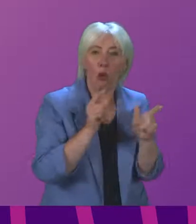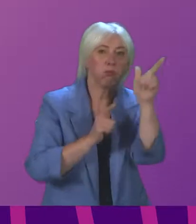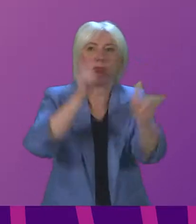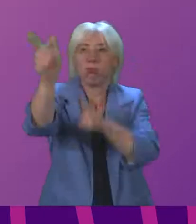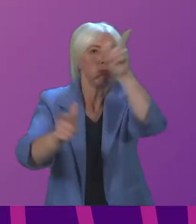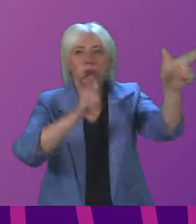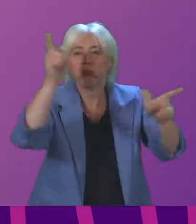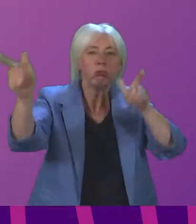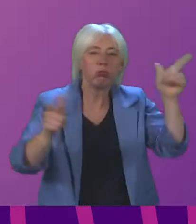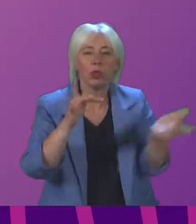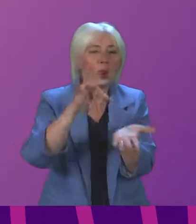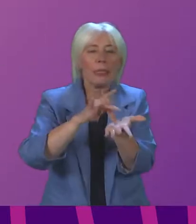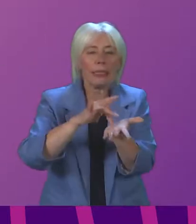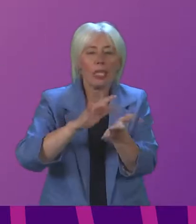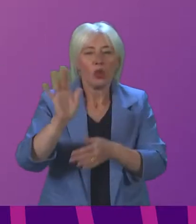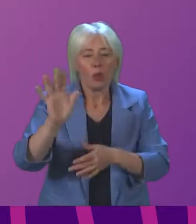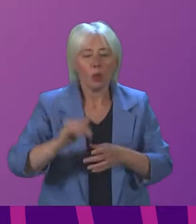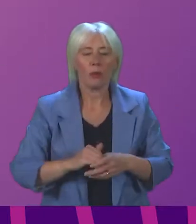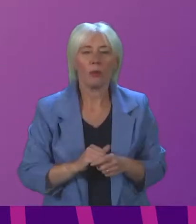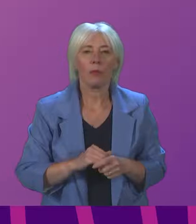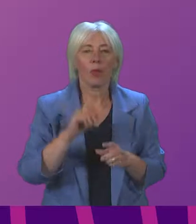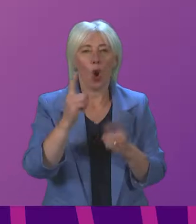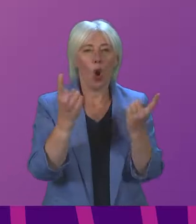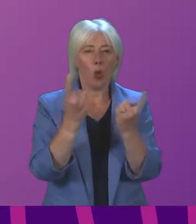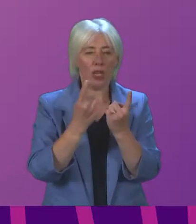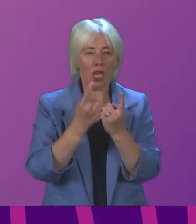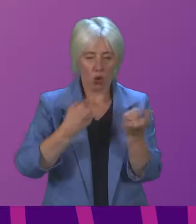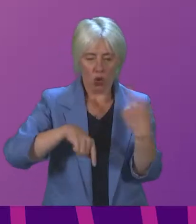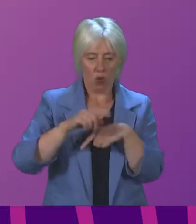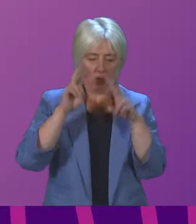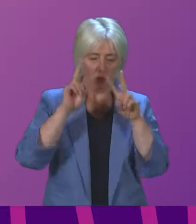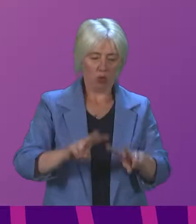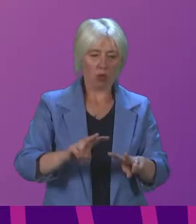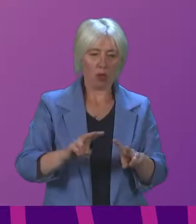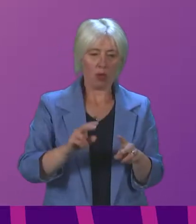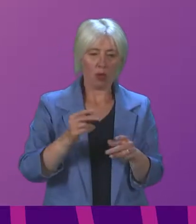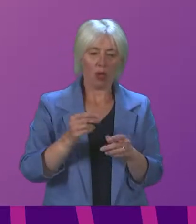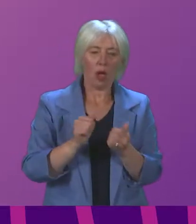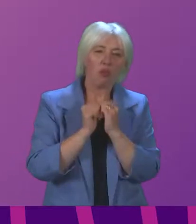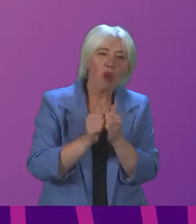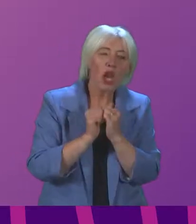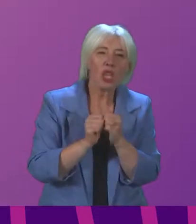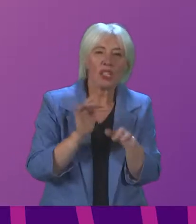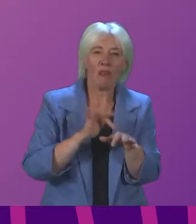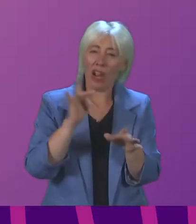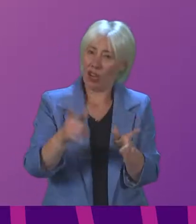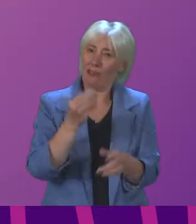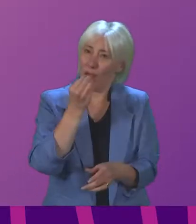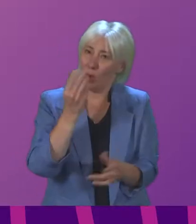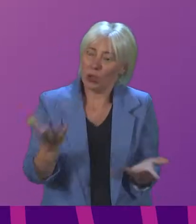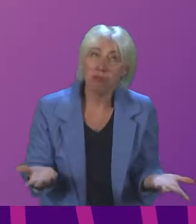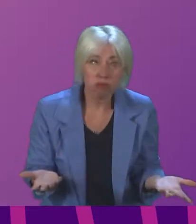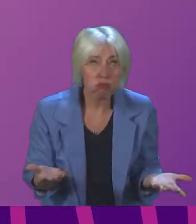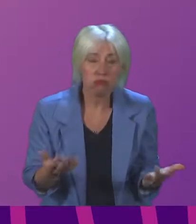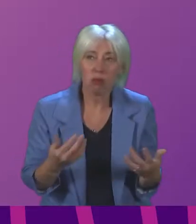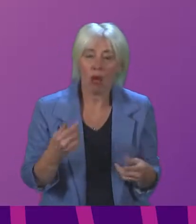to larger towns. Among many of the issues that the RAIN committee examined is how precious and fragile our precarious food system is and how